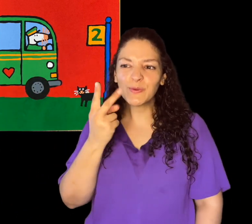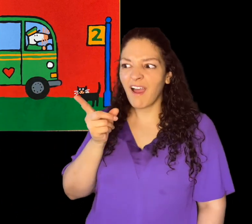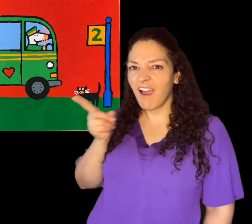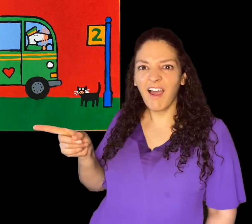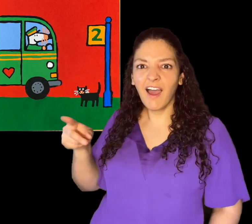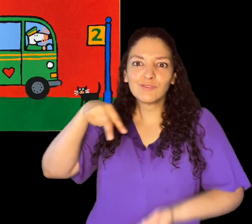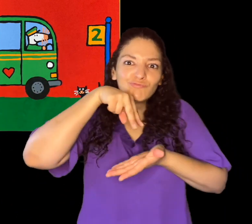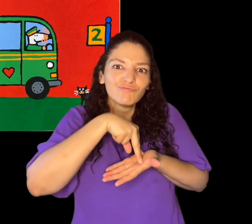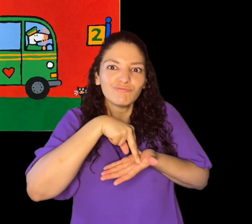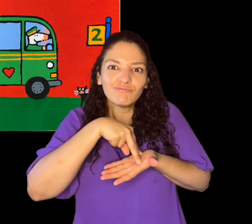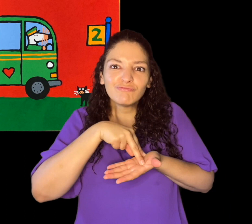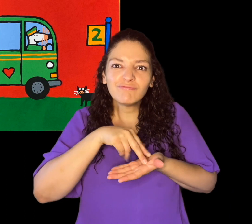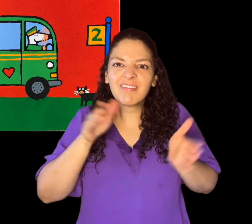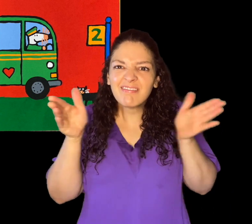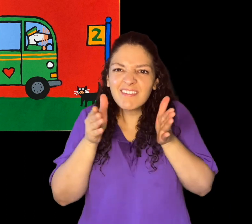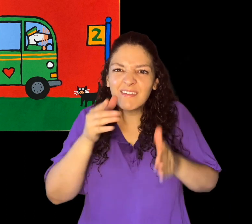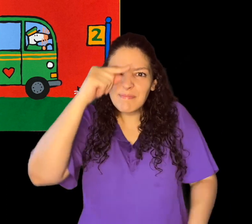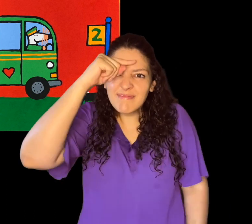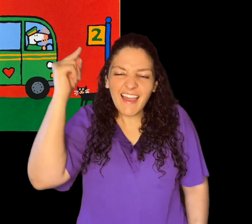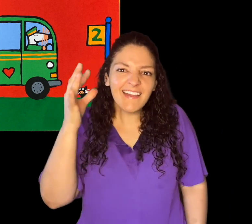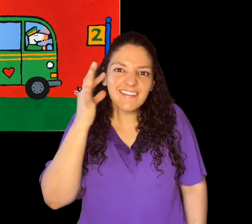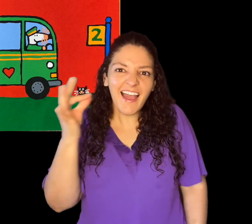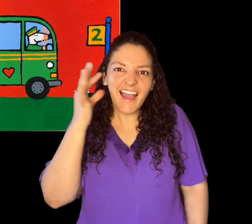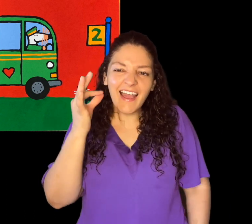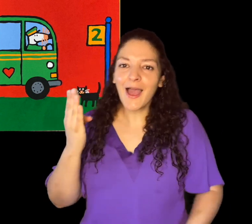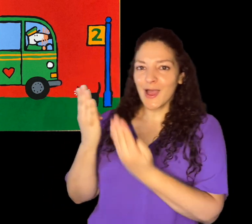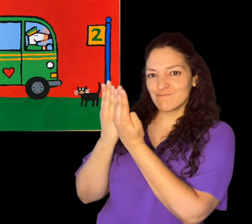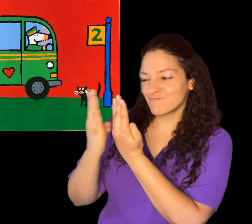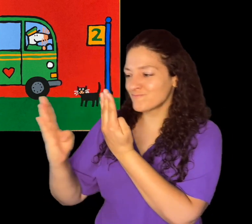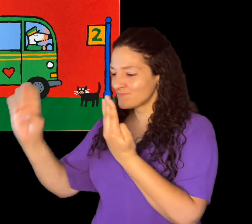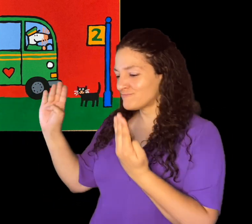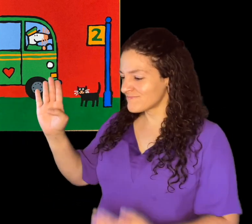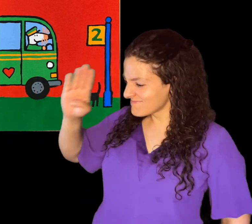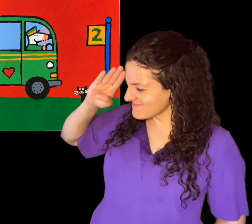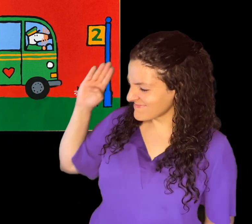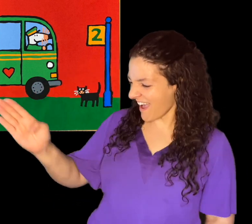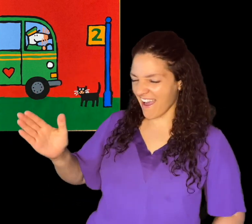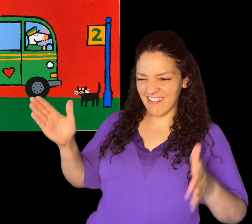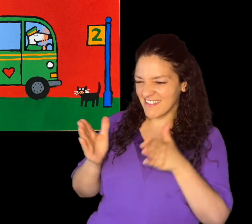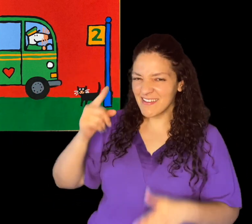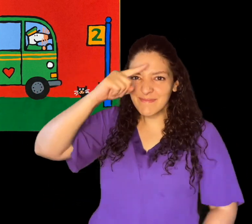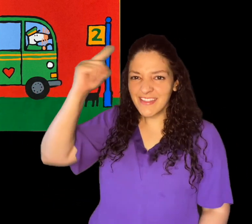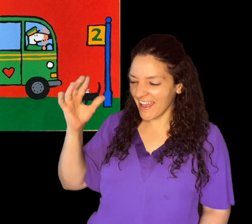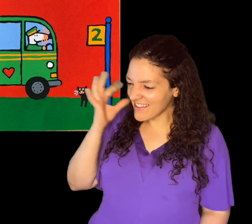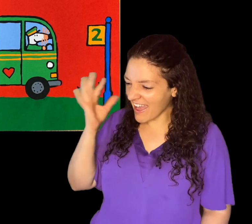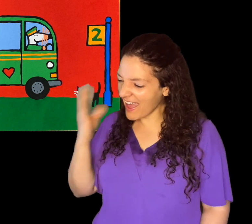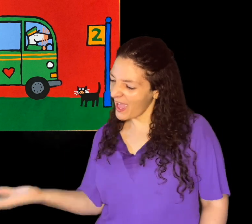Little black cat is waiting at bus stop number two. Hello, little black cat.